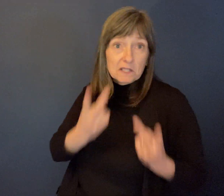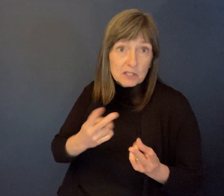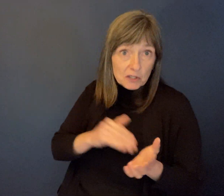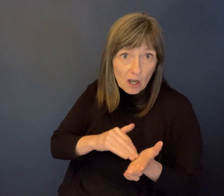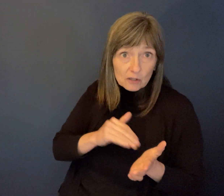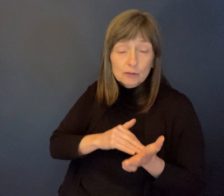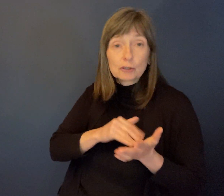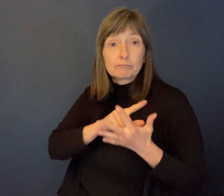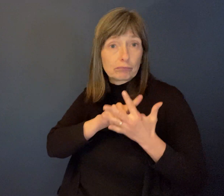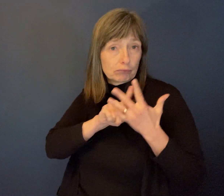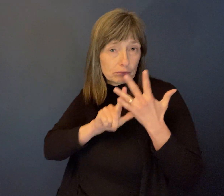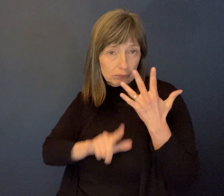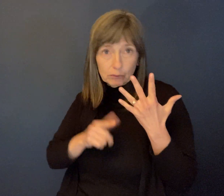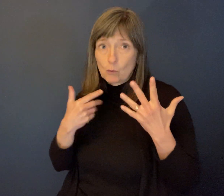St. John's or whatever.